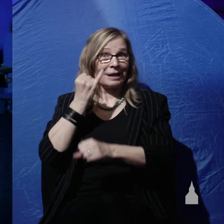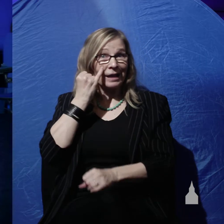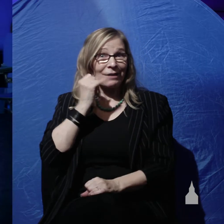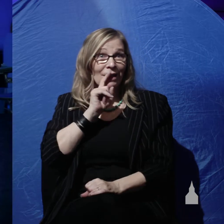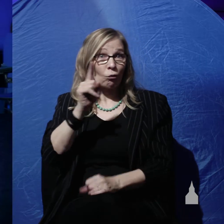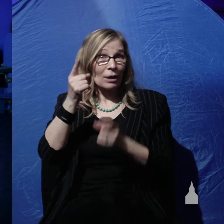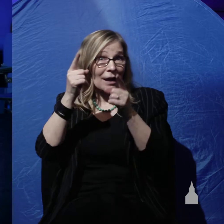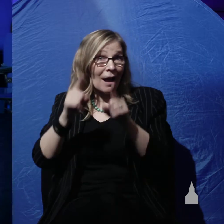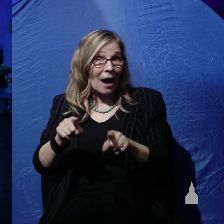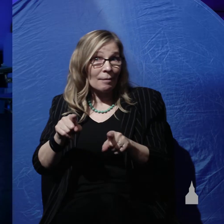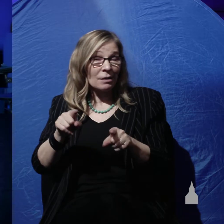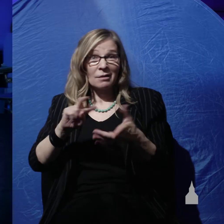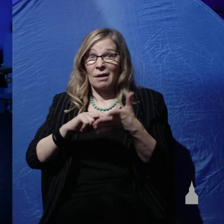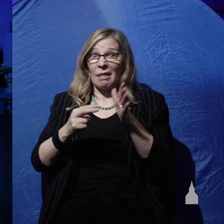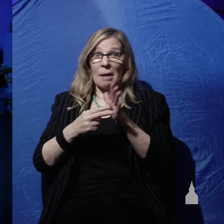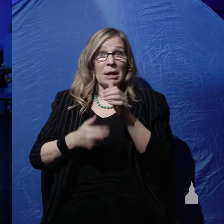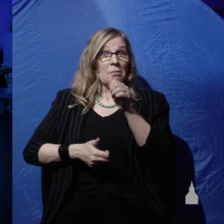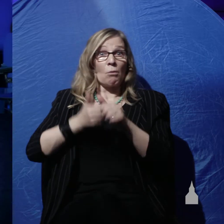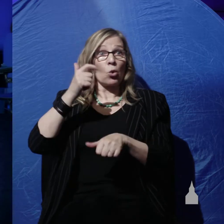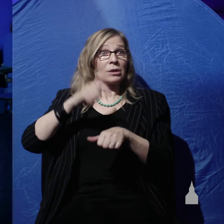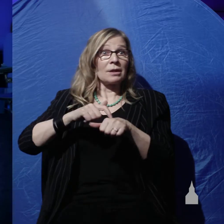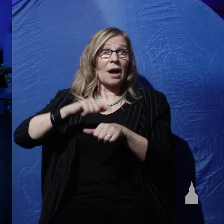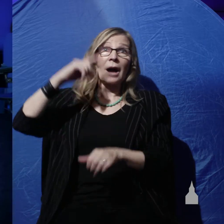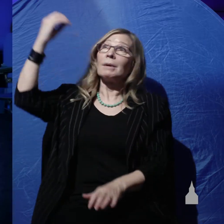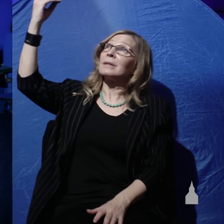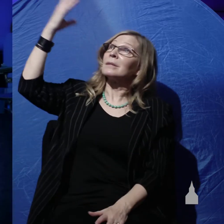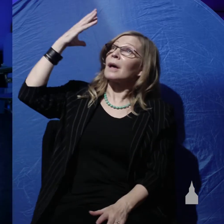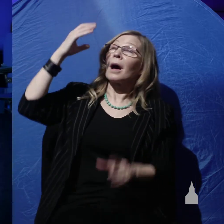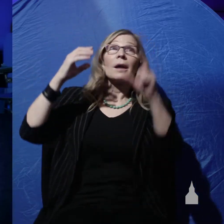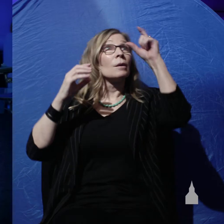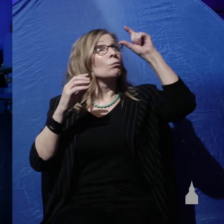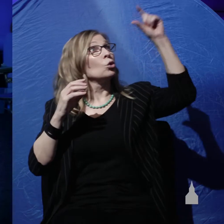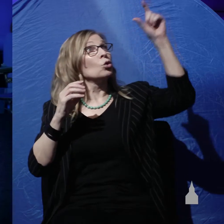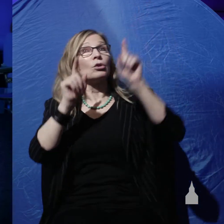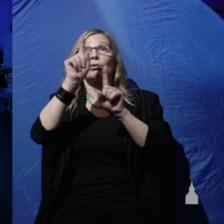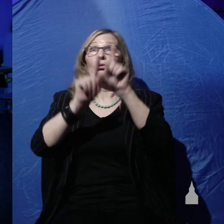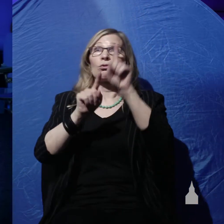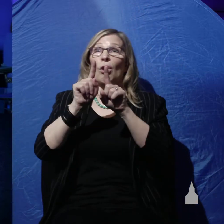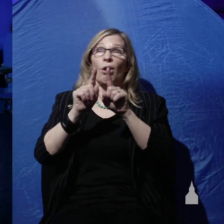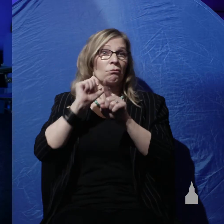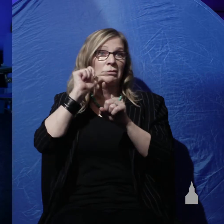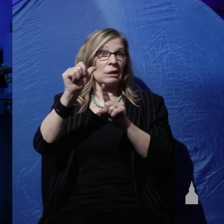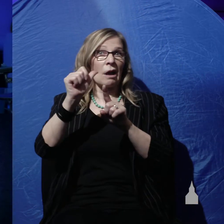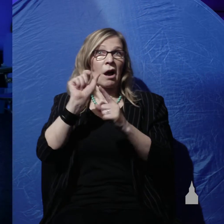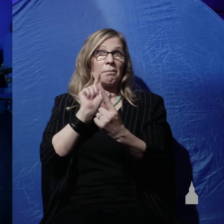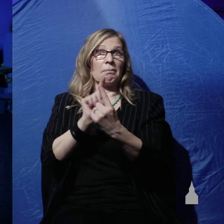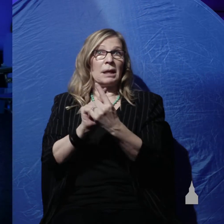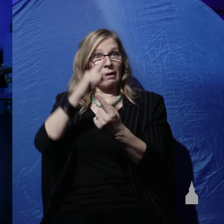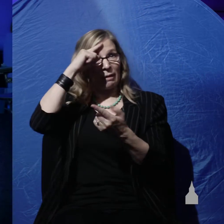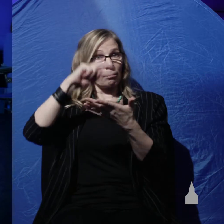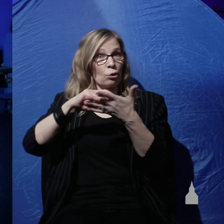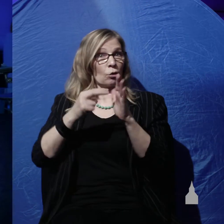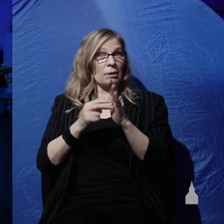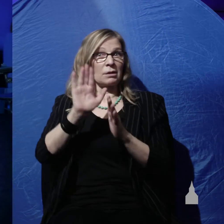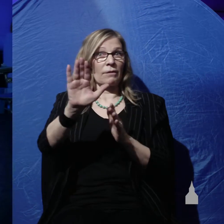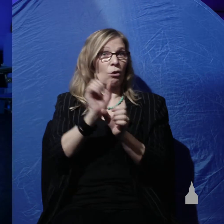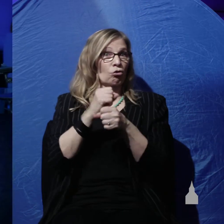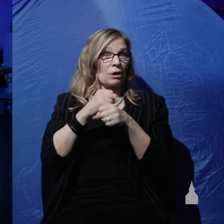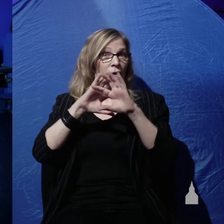for most of their existence, the sun, moon, and stars did not fulfill the purpose for which they were created. Namely, for